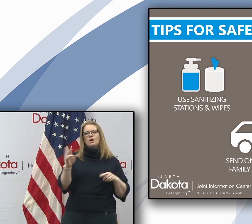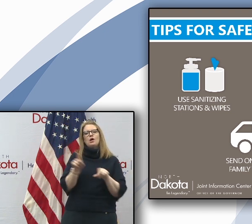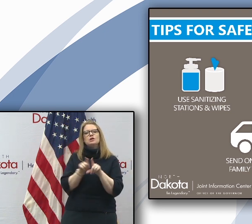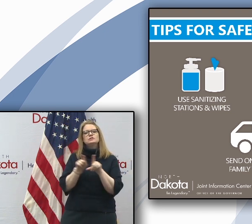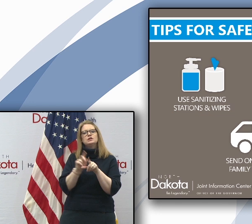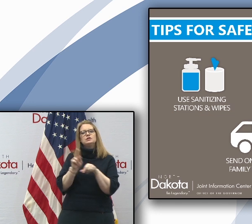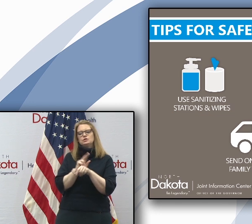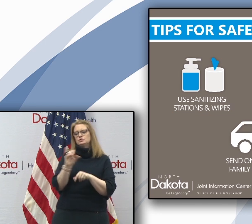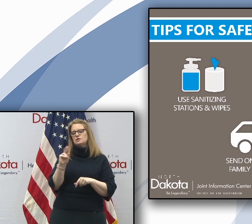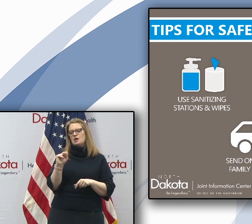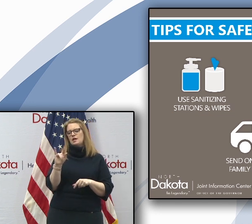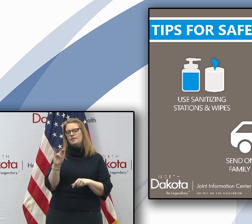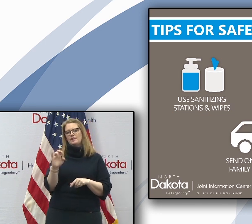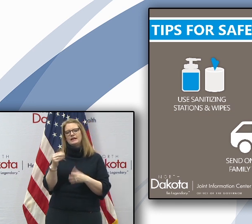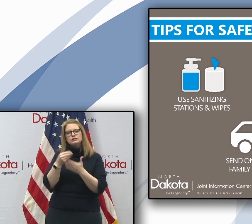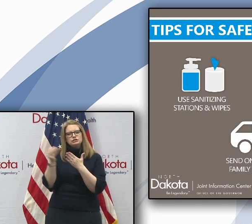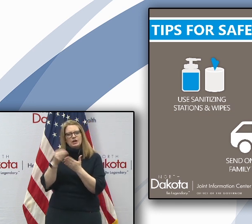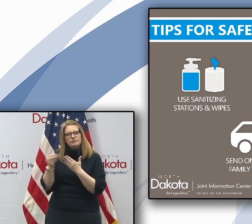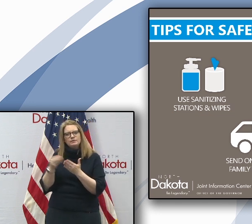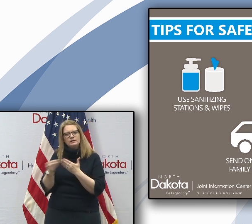shopping for delivery or store pickup.